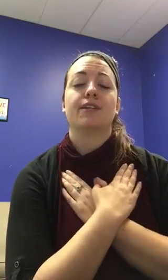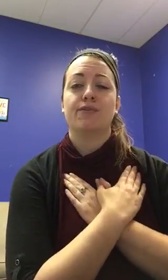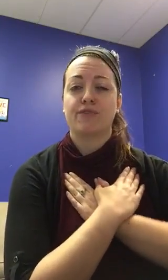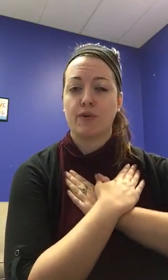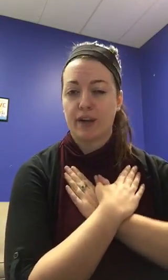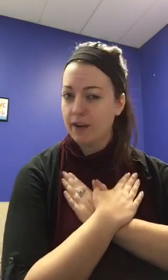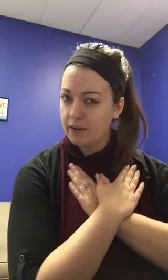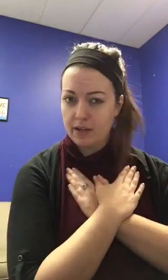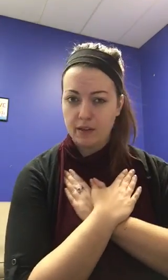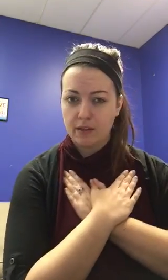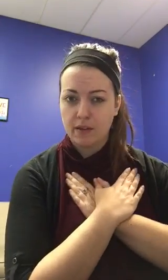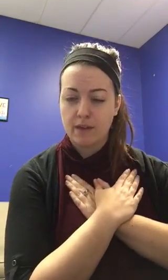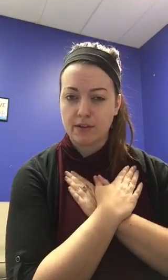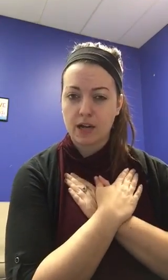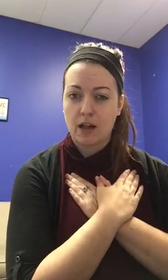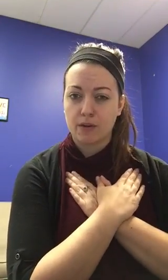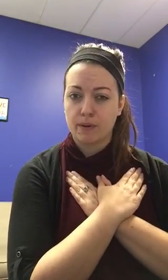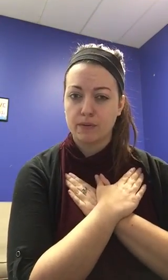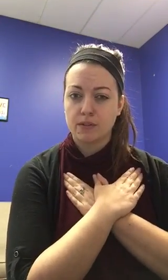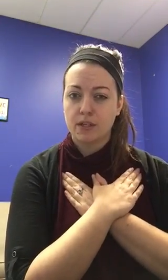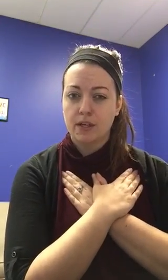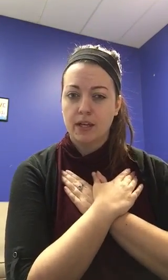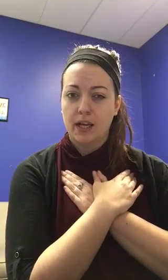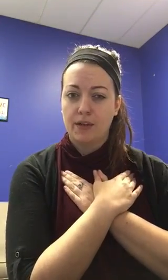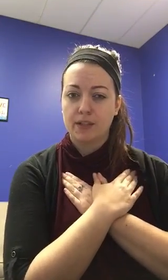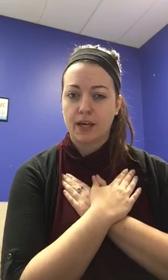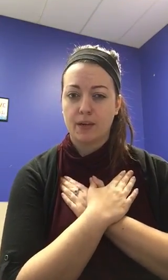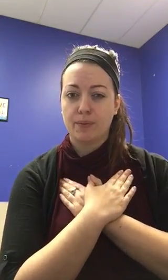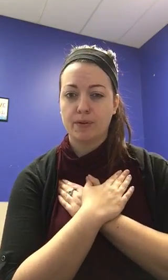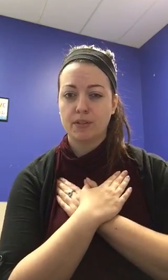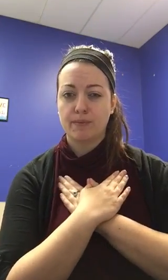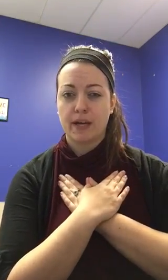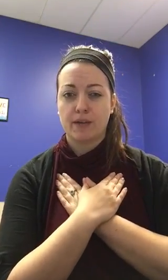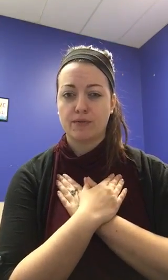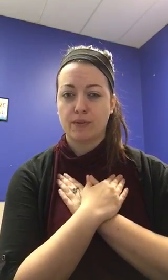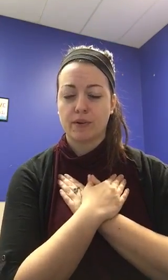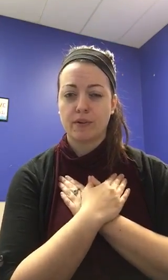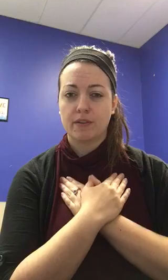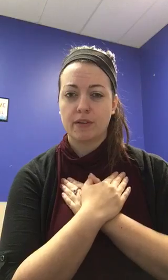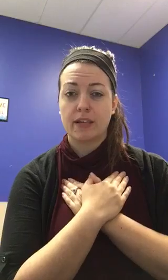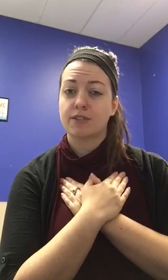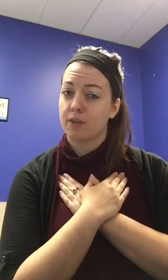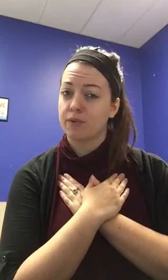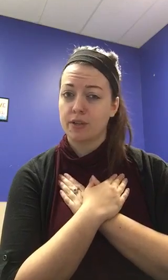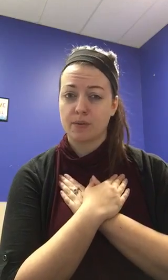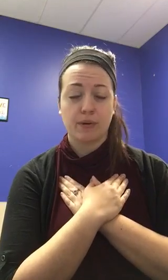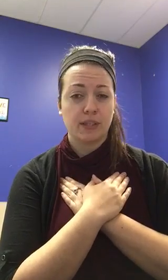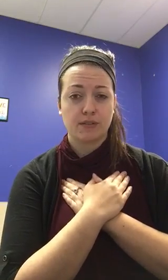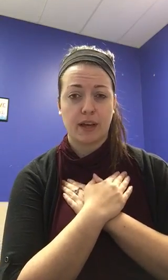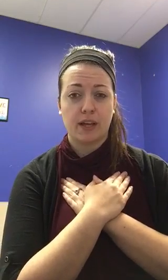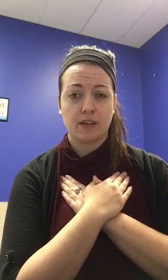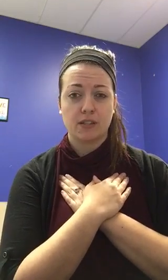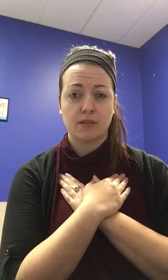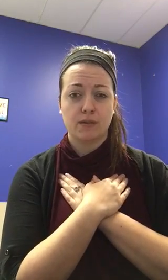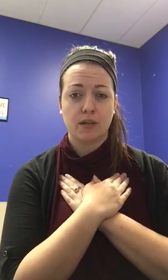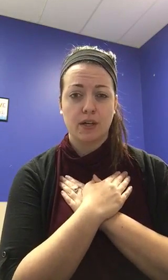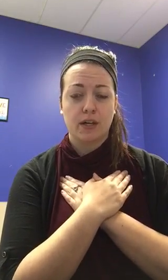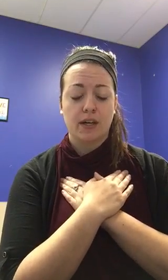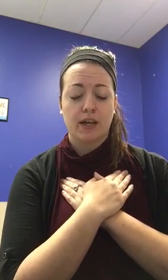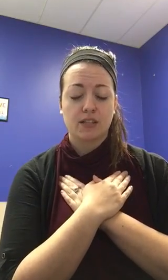and you go right underneath of your collarbones, and you just kind of push back and forth as your pressure points right here too, and